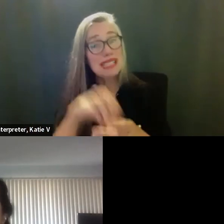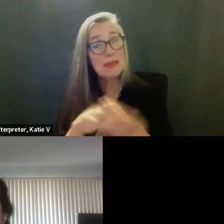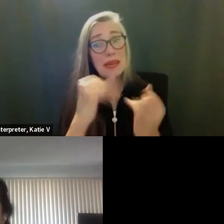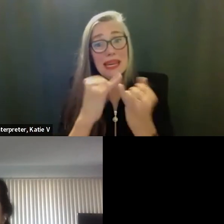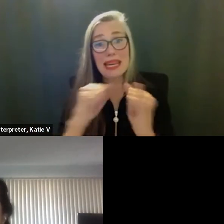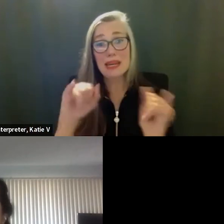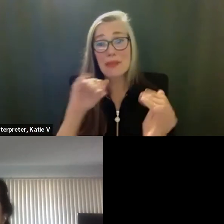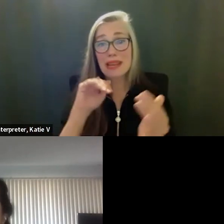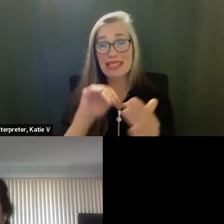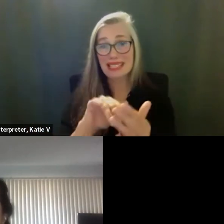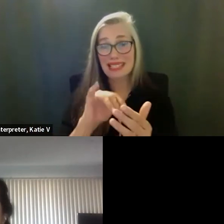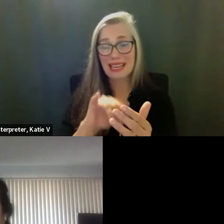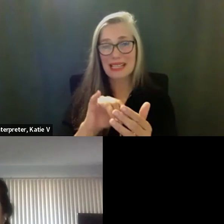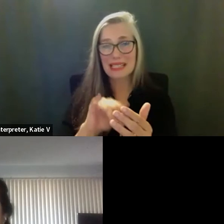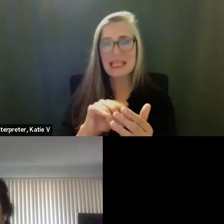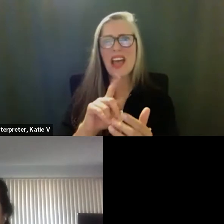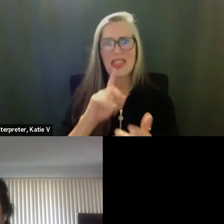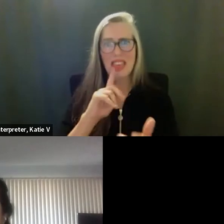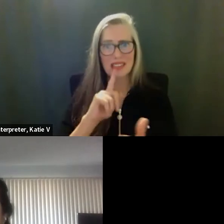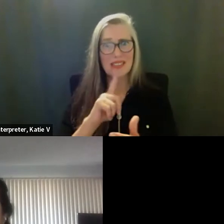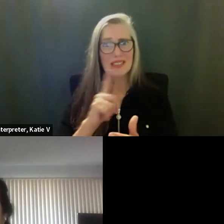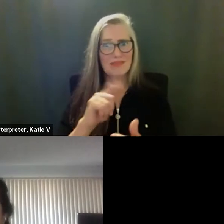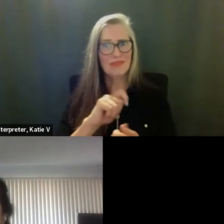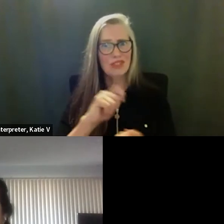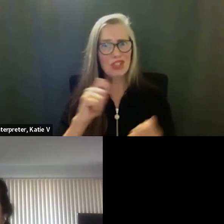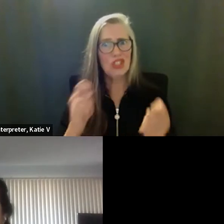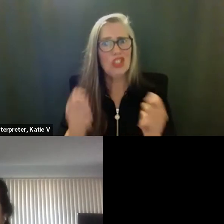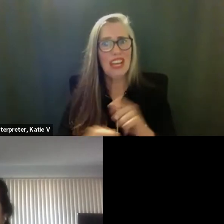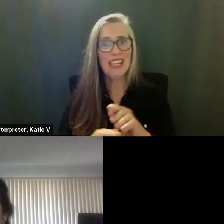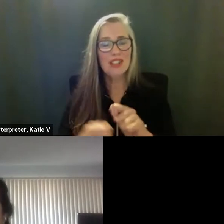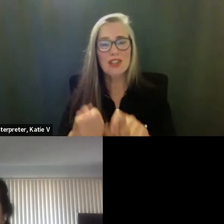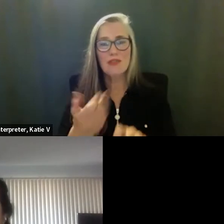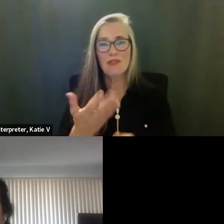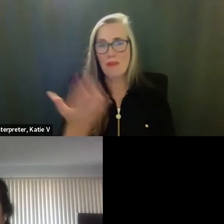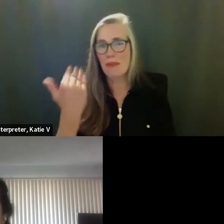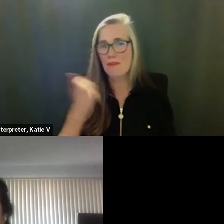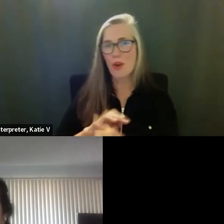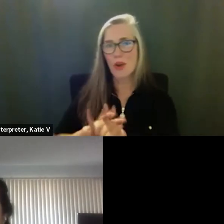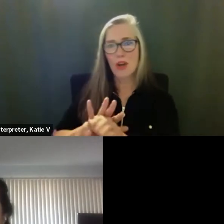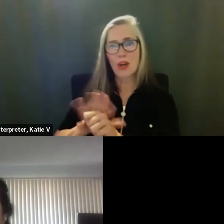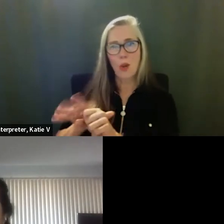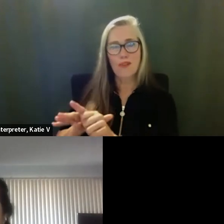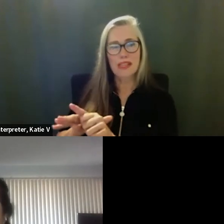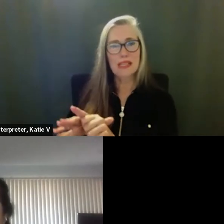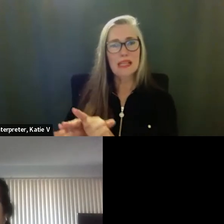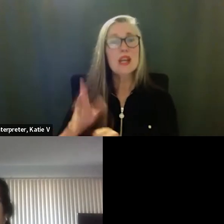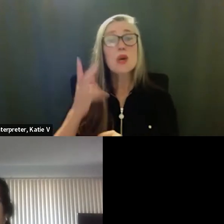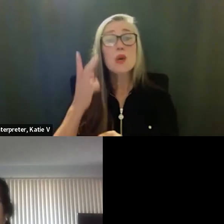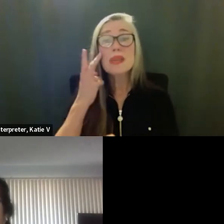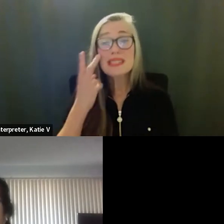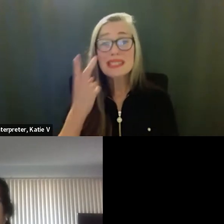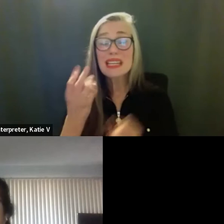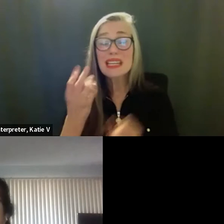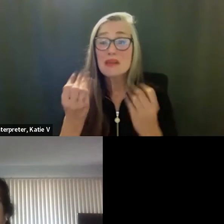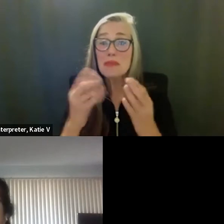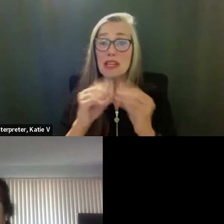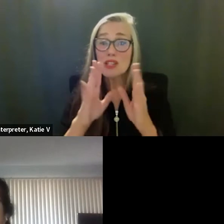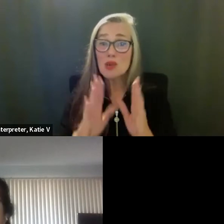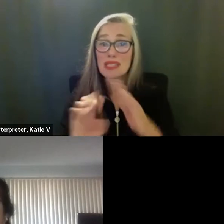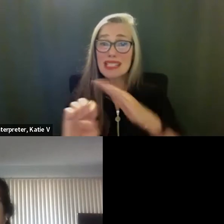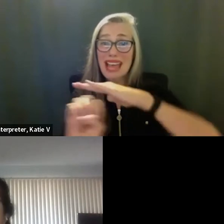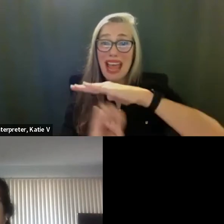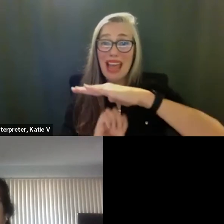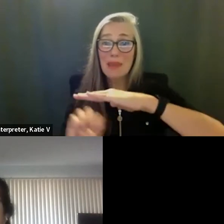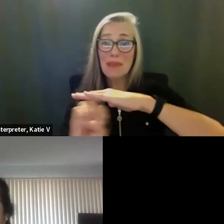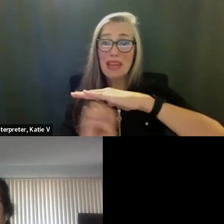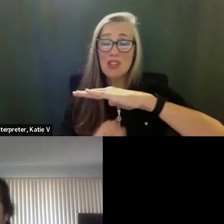So that is, uh, one of the biggest changes. One thing that we have recognized is the number of students in our elementary programs has,